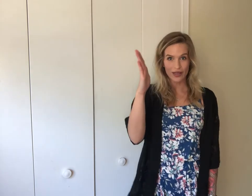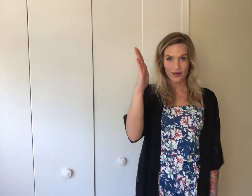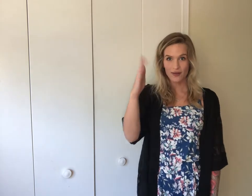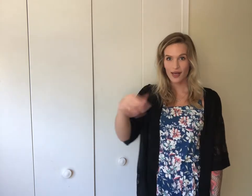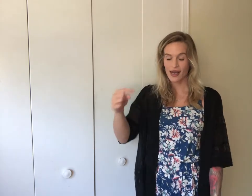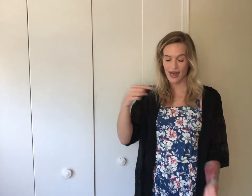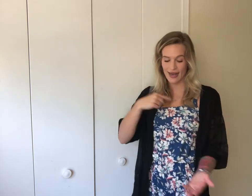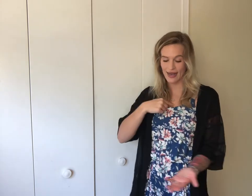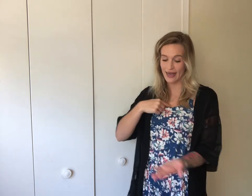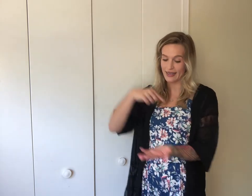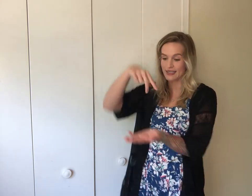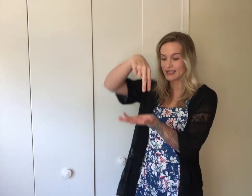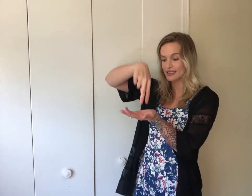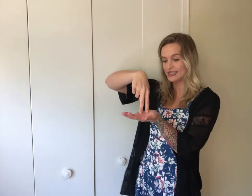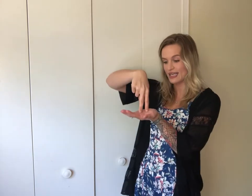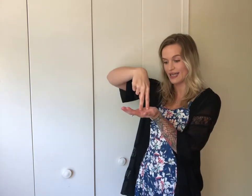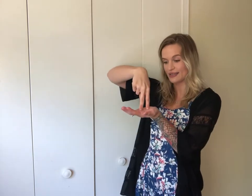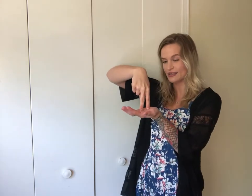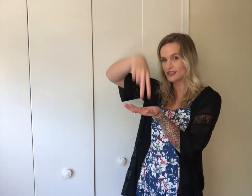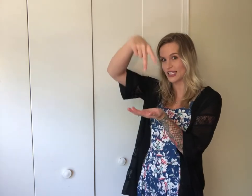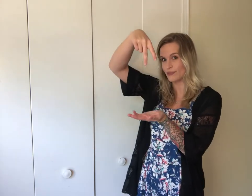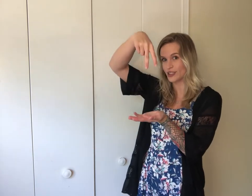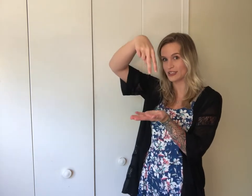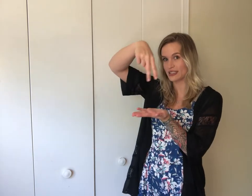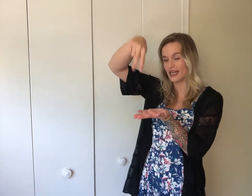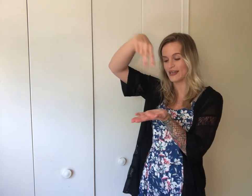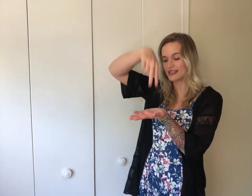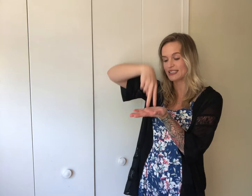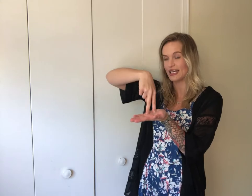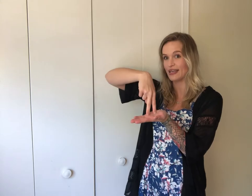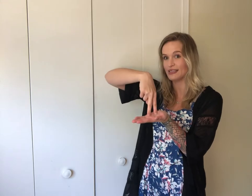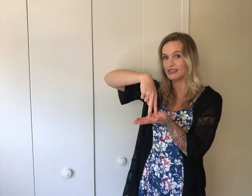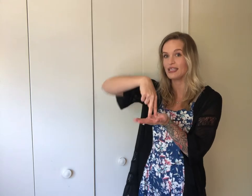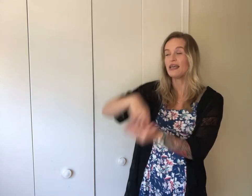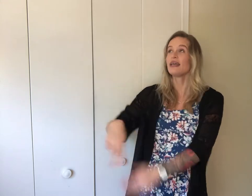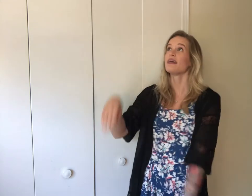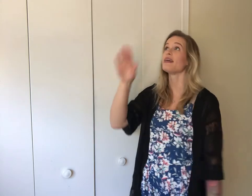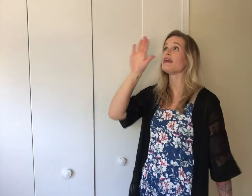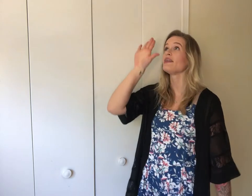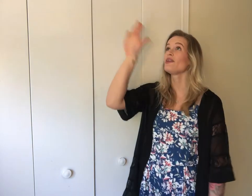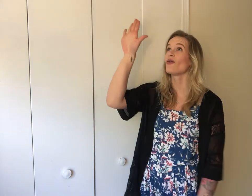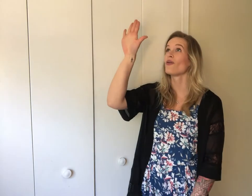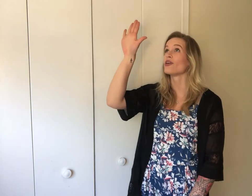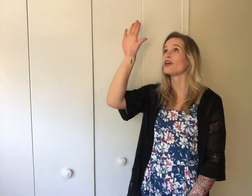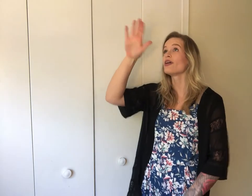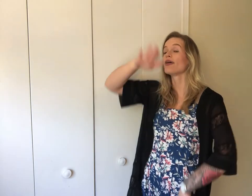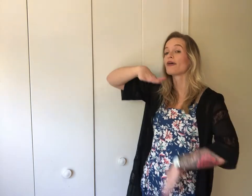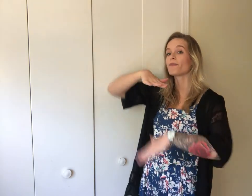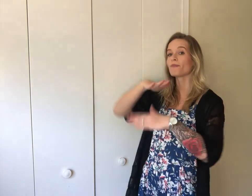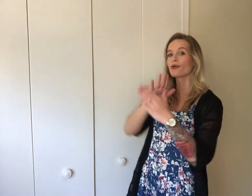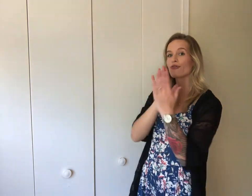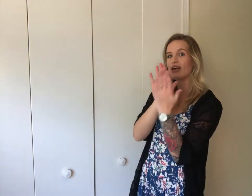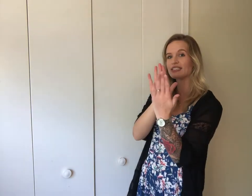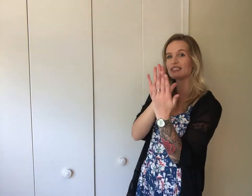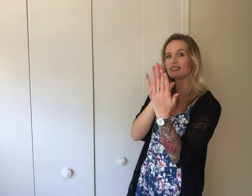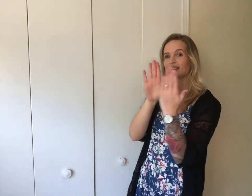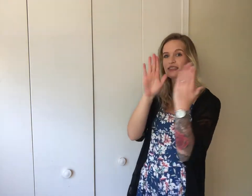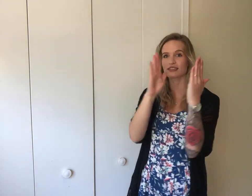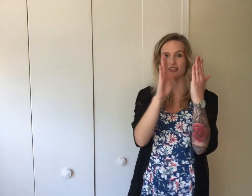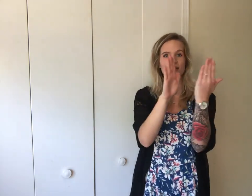Will I stand, so that person again, stand, in your presence. So